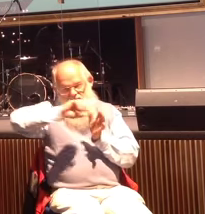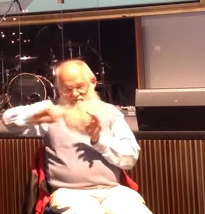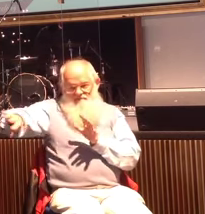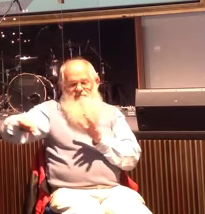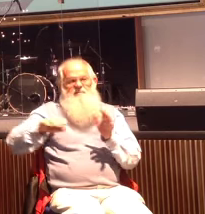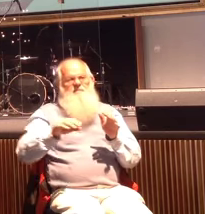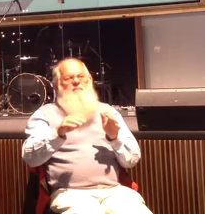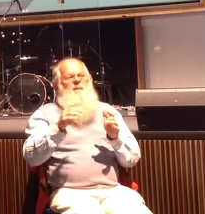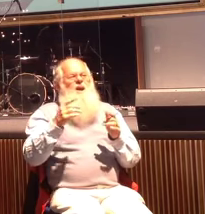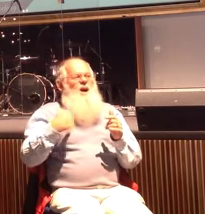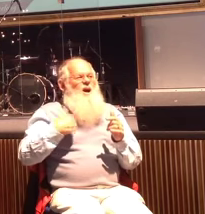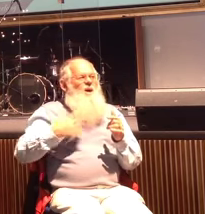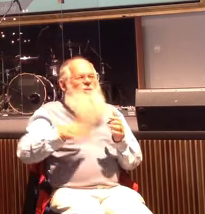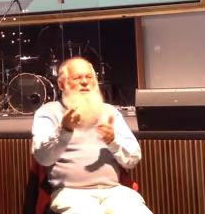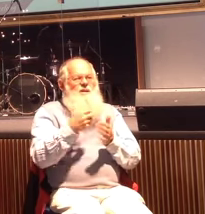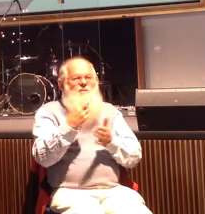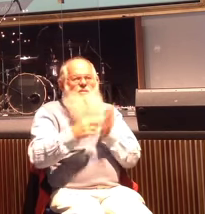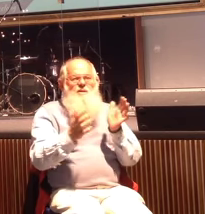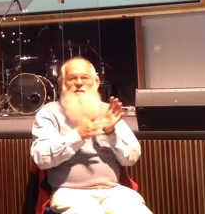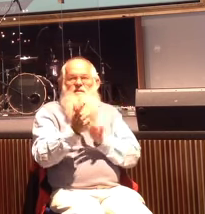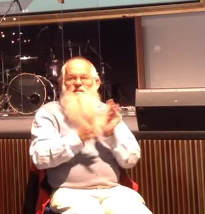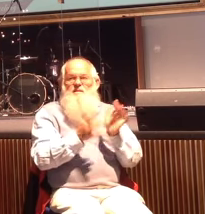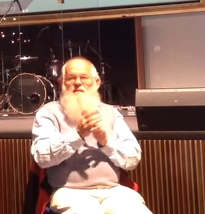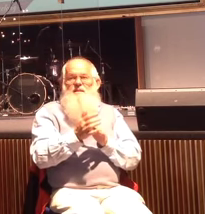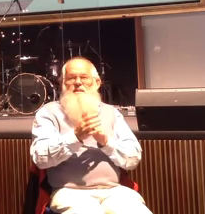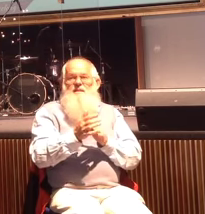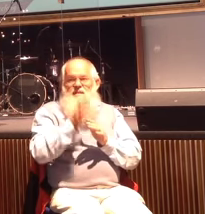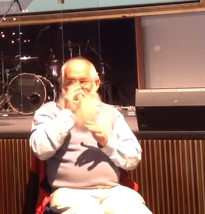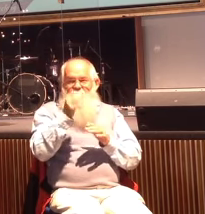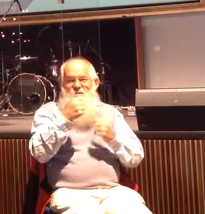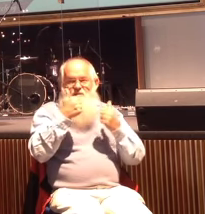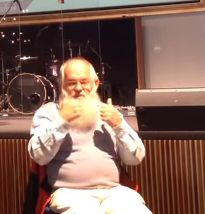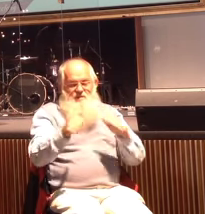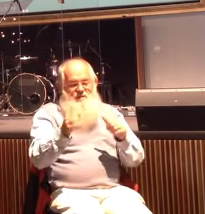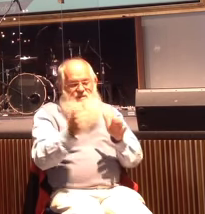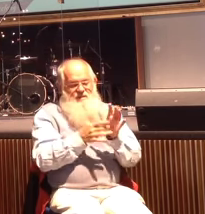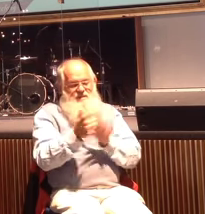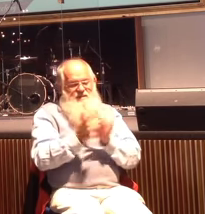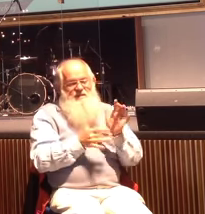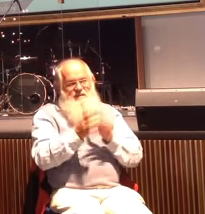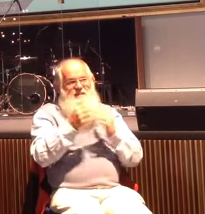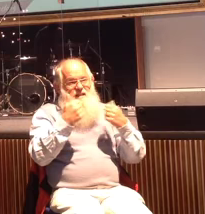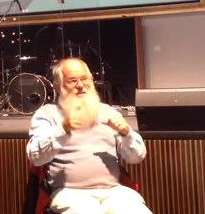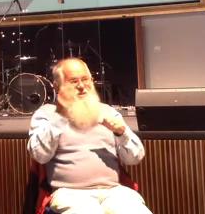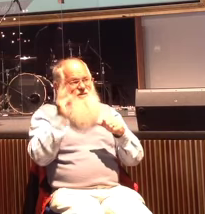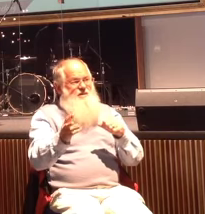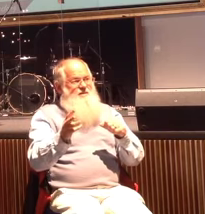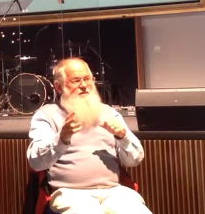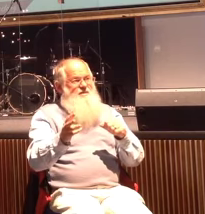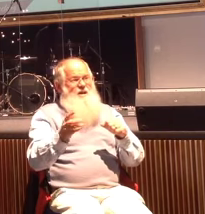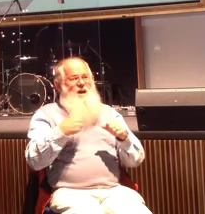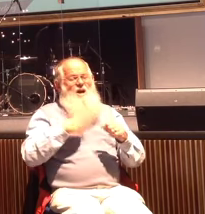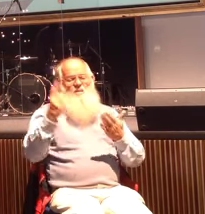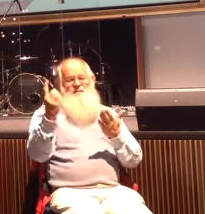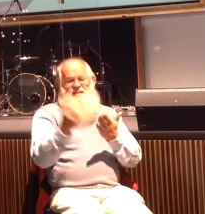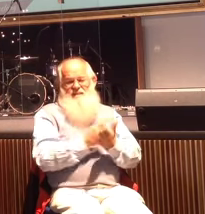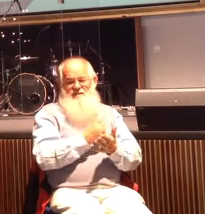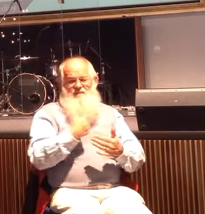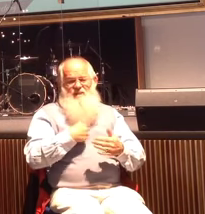I want to come with you and Jesus could have used him can you imagine the power of that testimony I was delivered I was set free by this